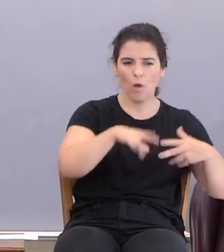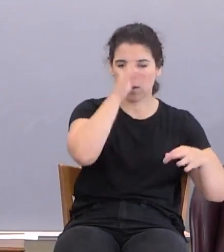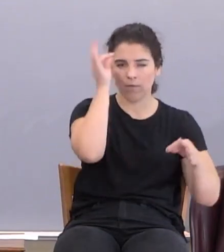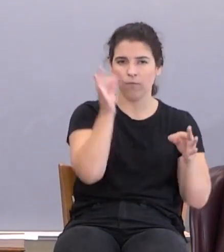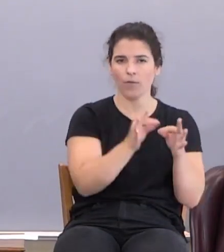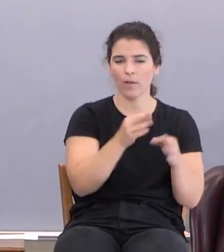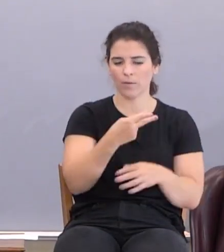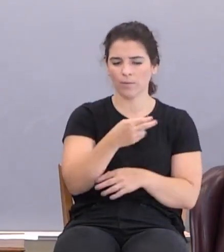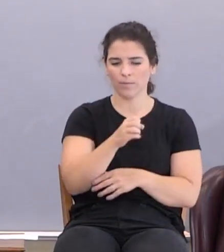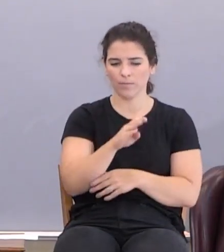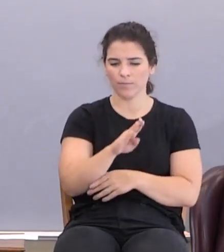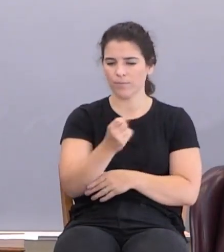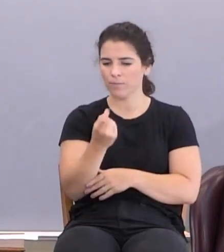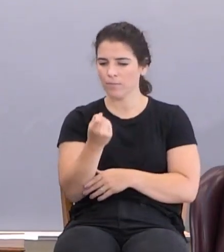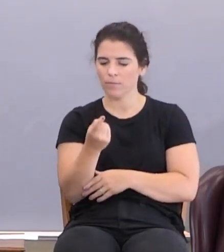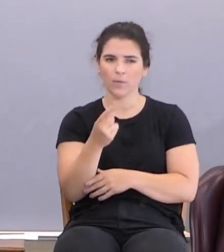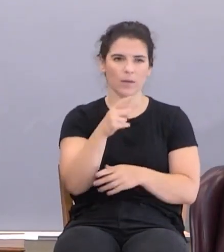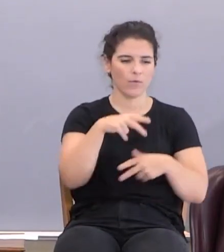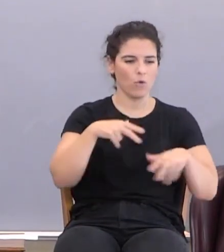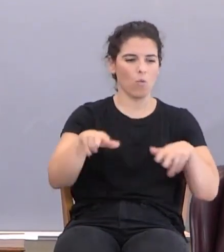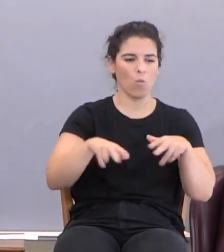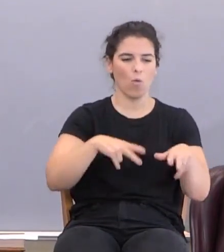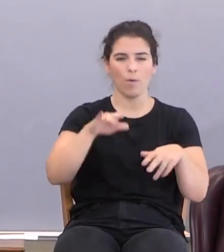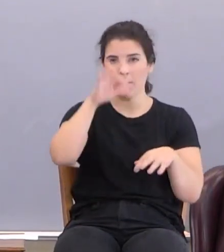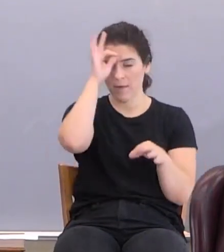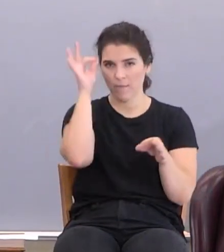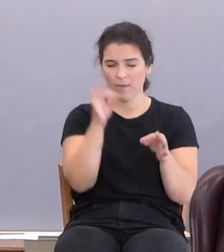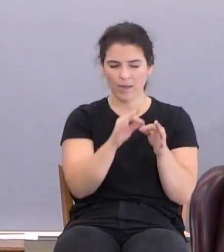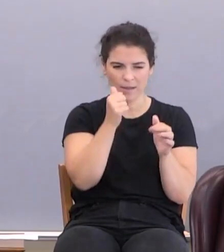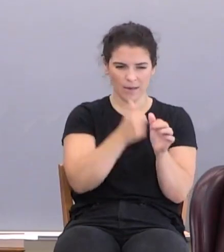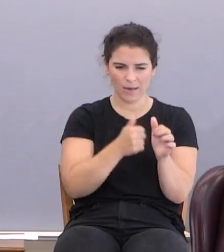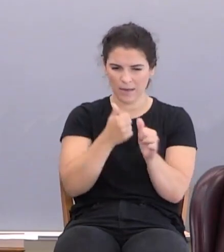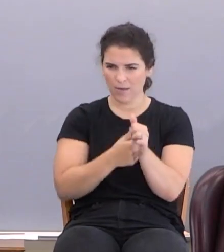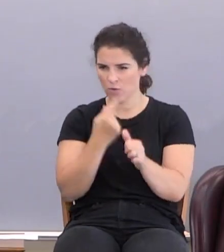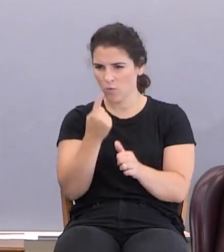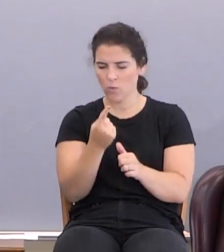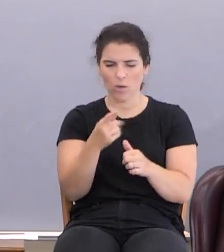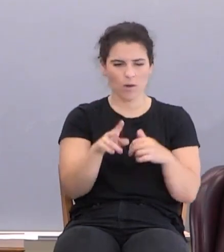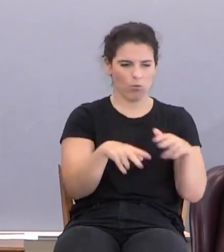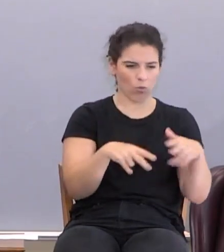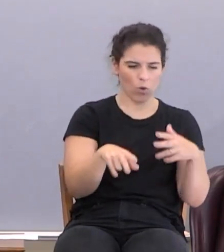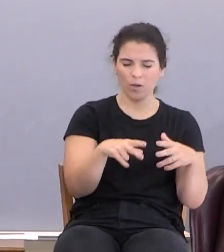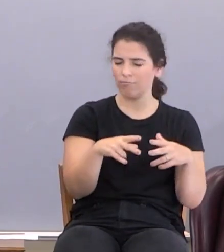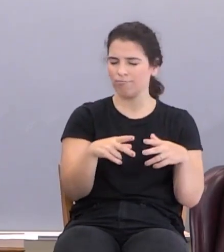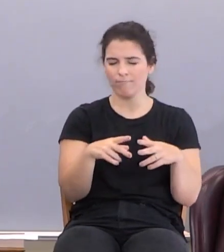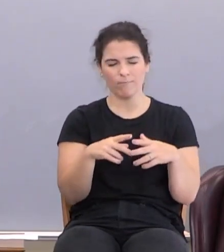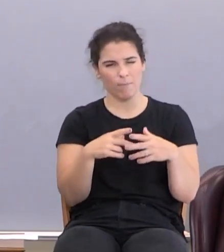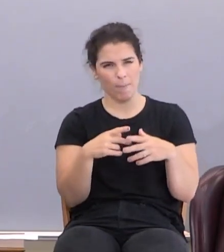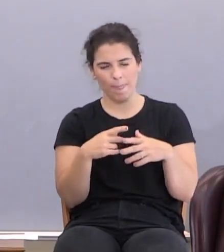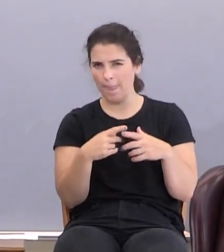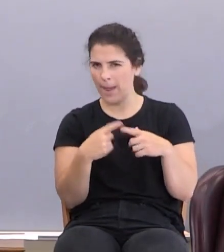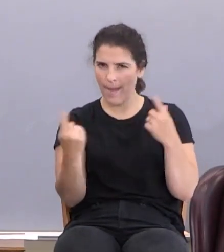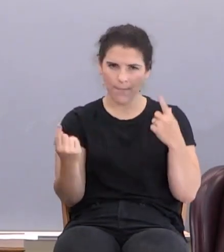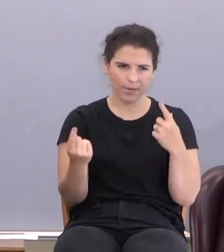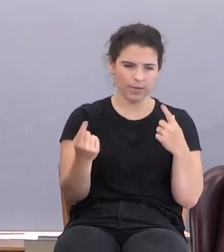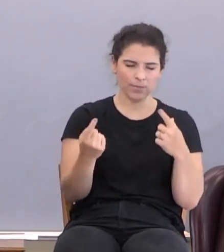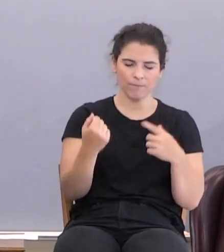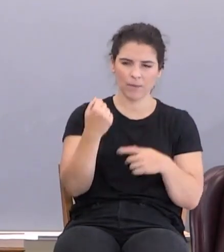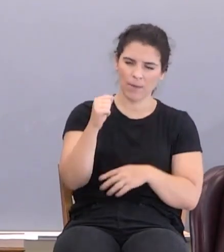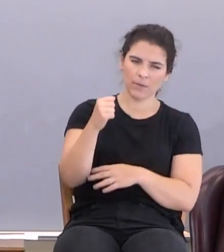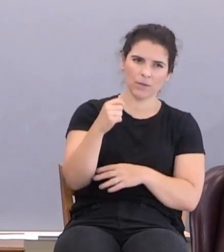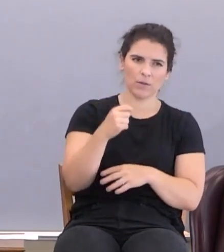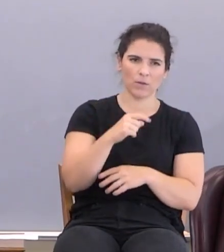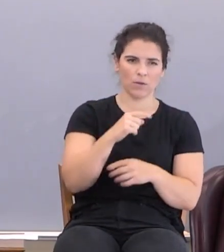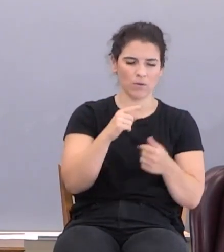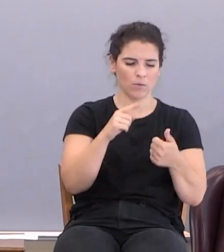that walk by faith. And each one of them walks in spite of the opposition that's around them. The first